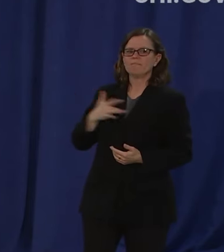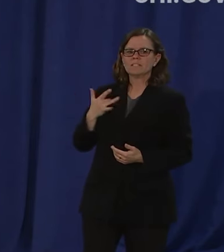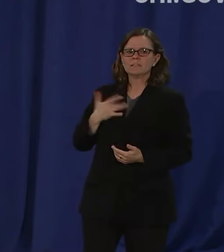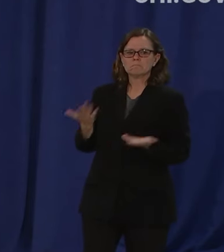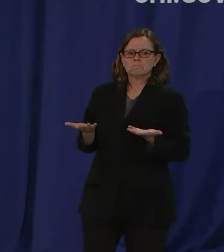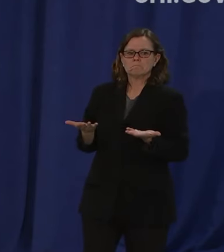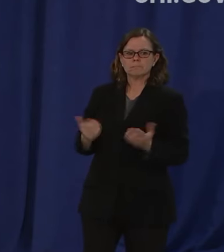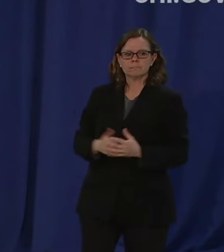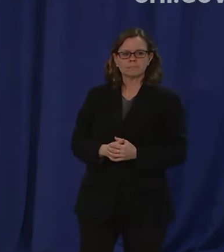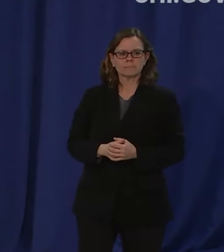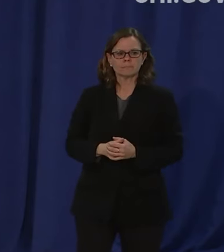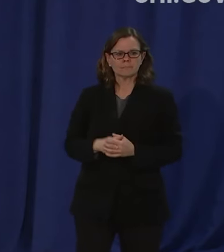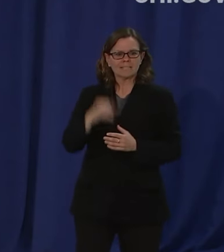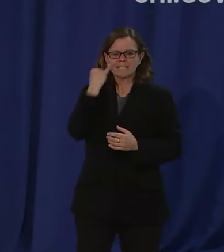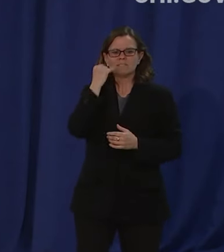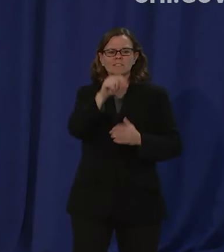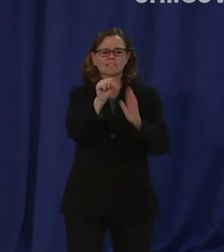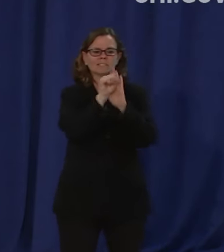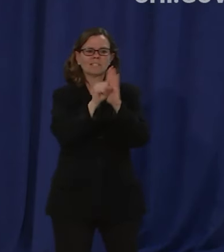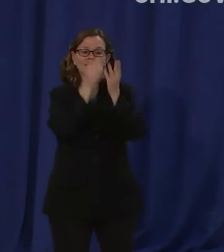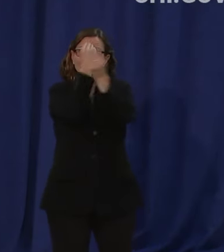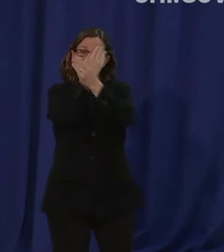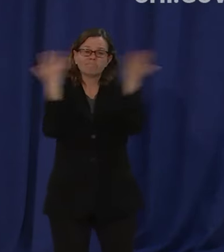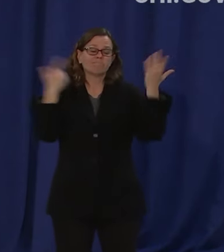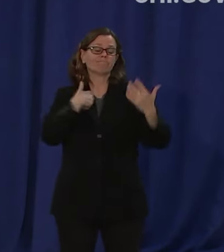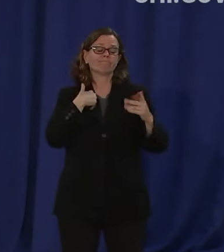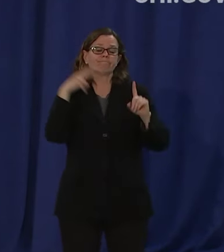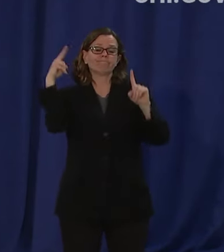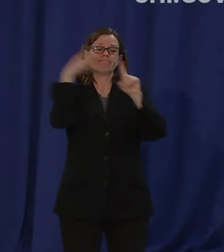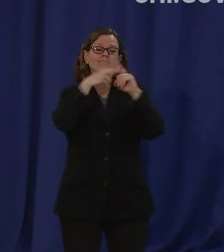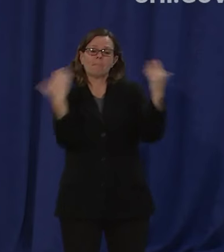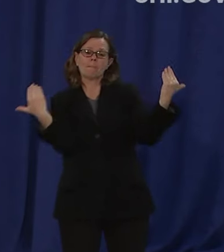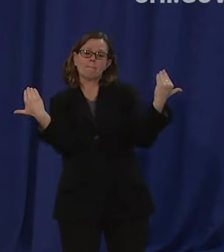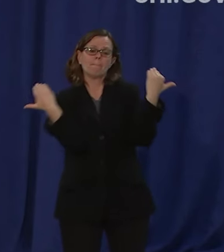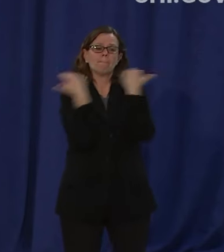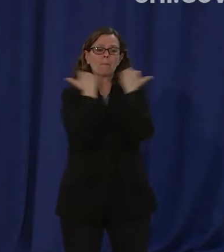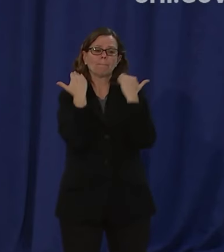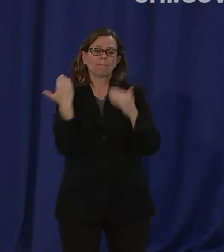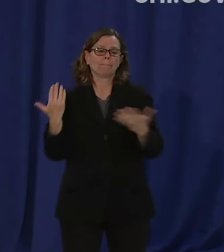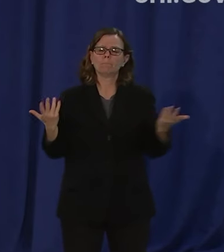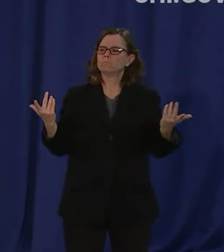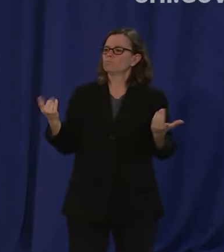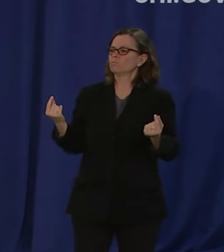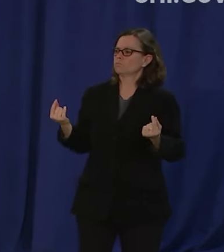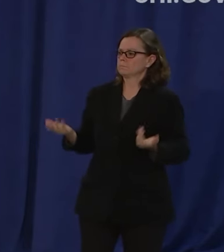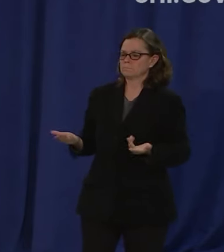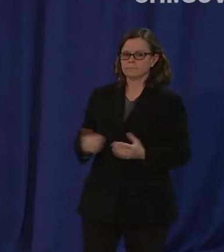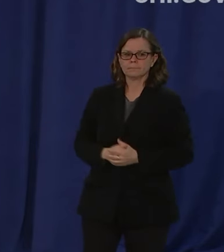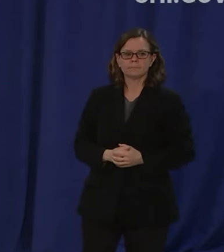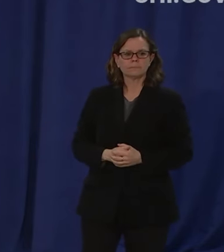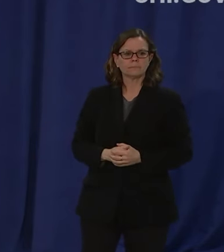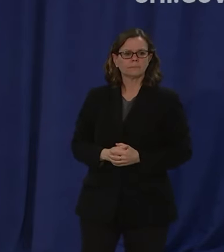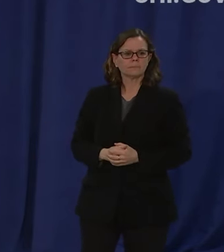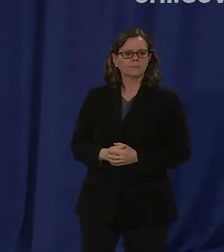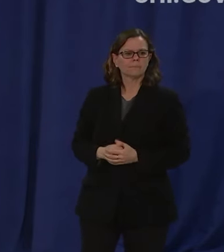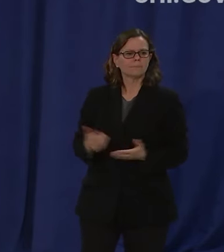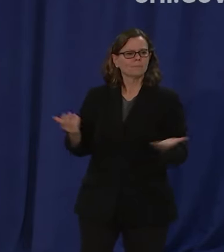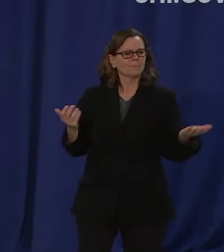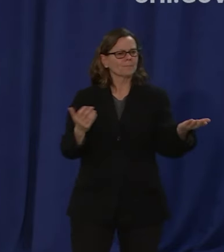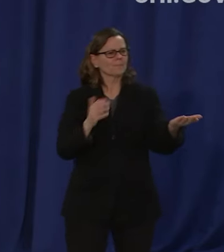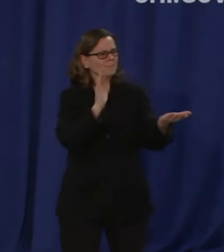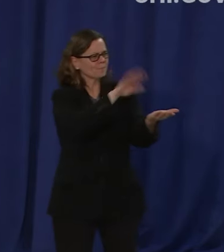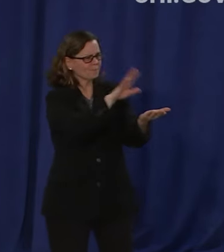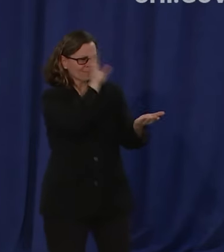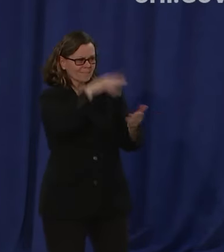state bankruptcy here well first of all we're not going into bankruptcy and mitch mcconnell same talking